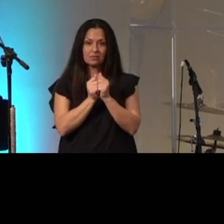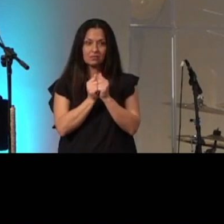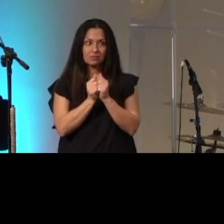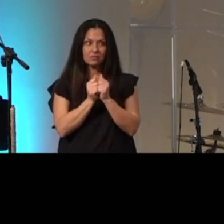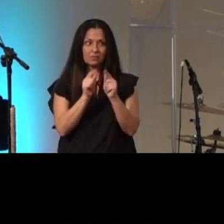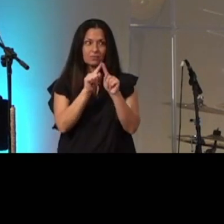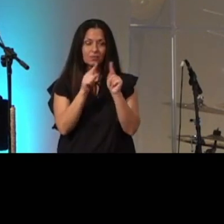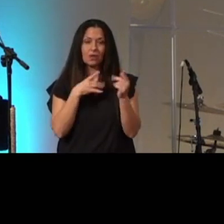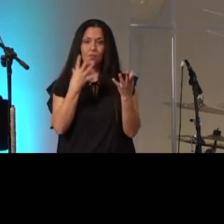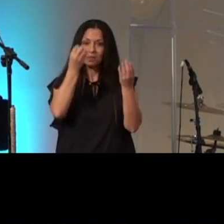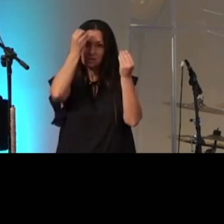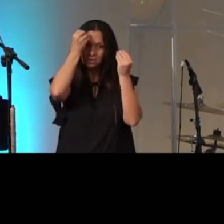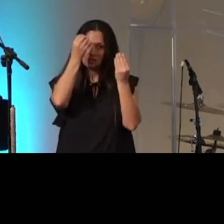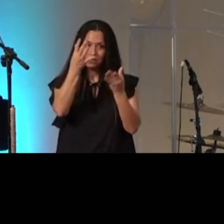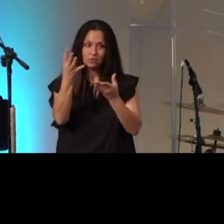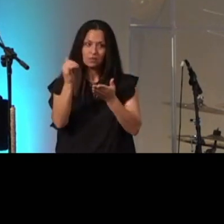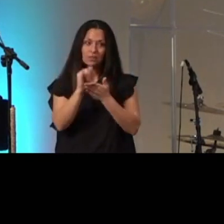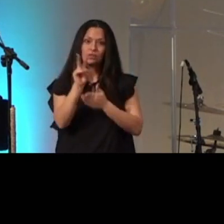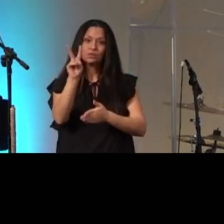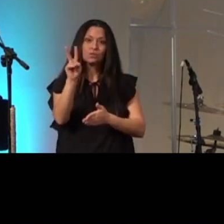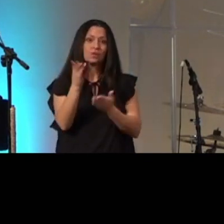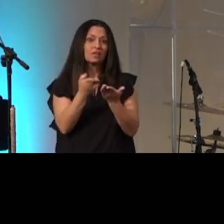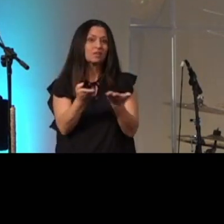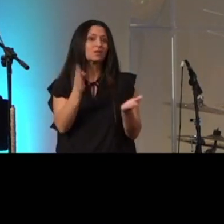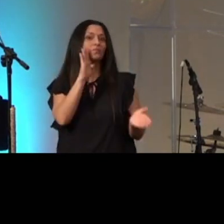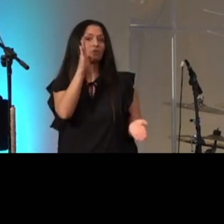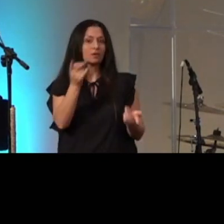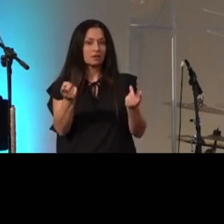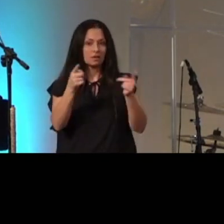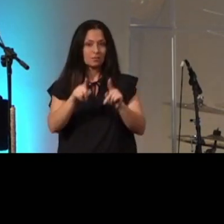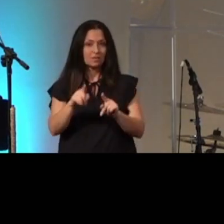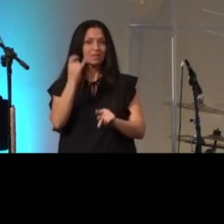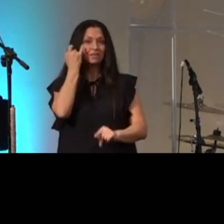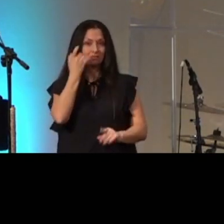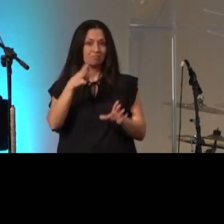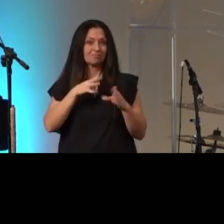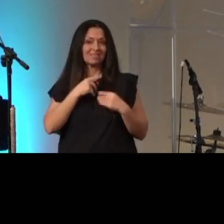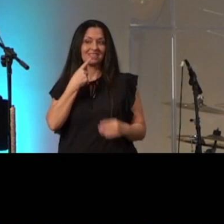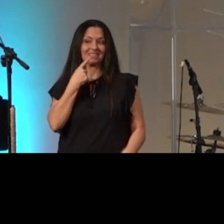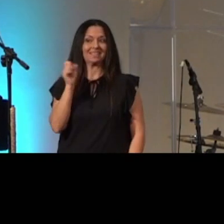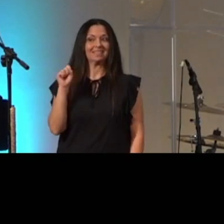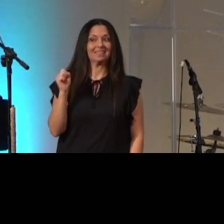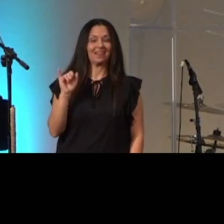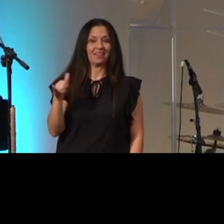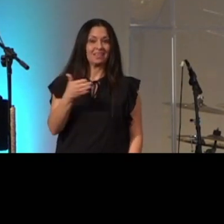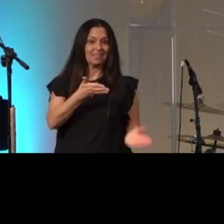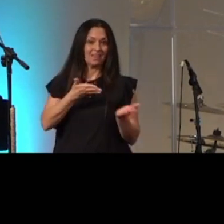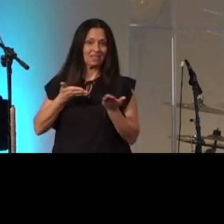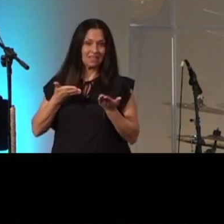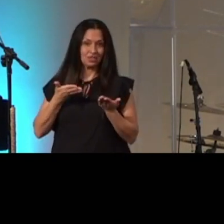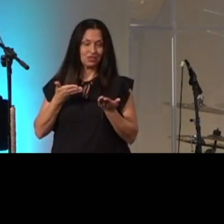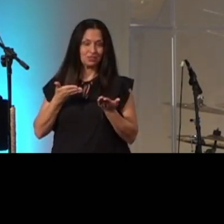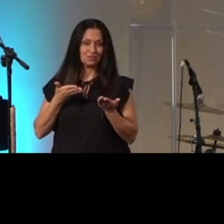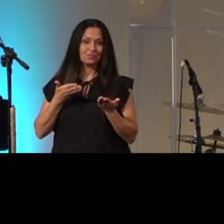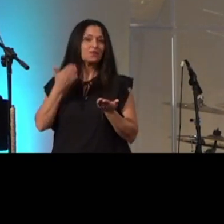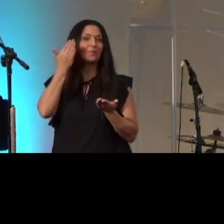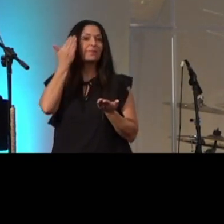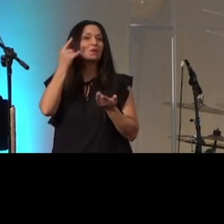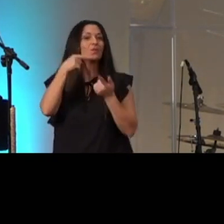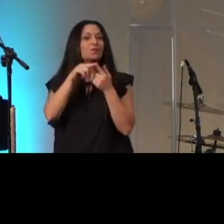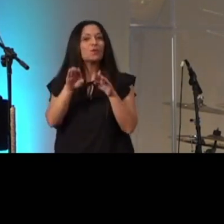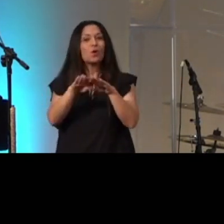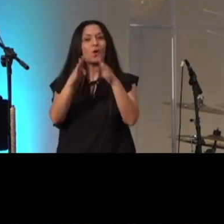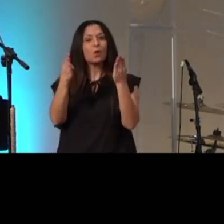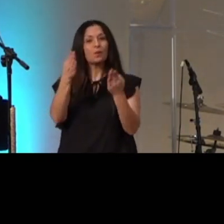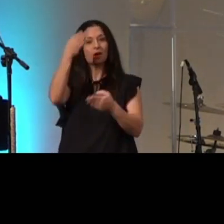but I want you to know that two things are going to happen if you say yes to this invitation because when you open up